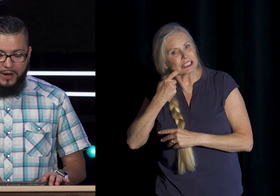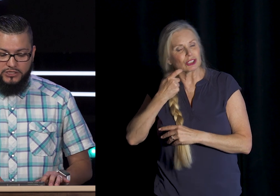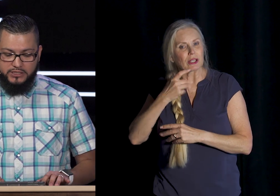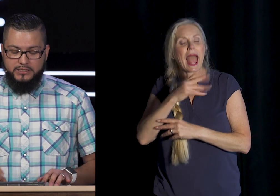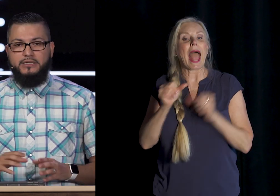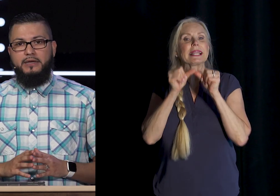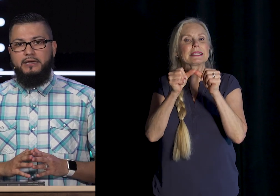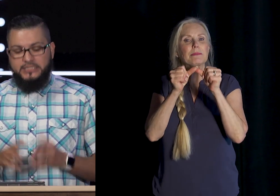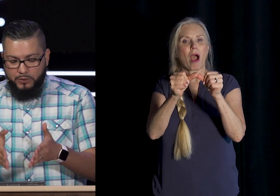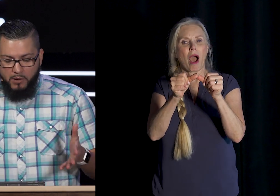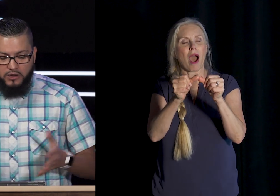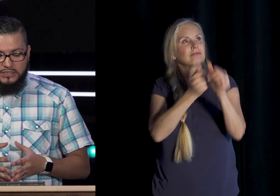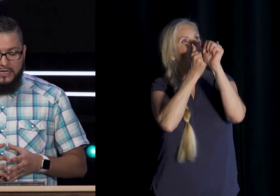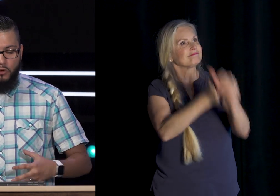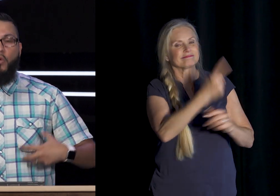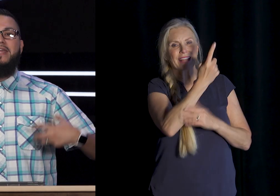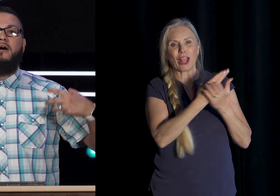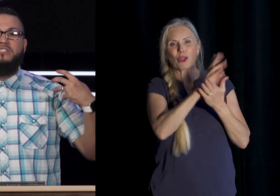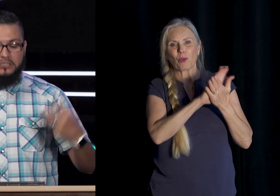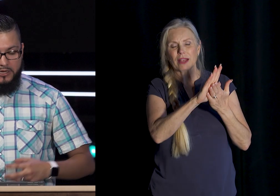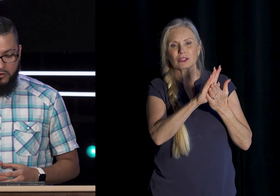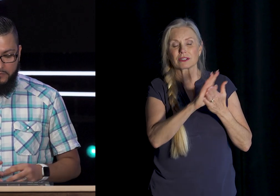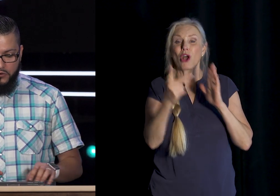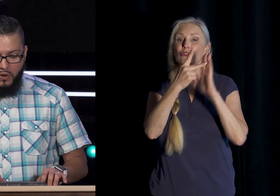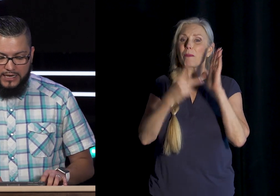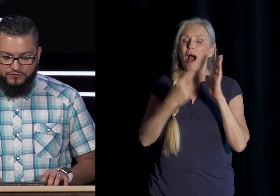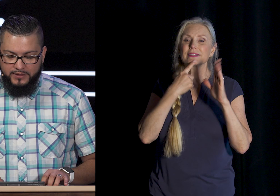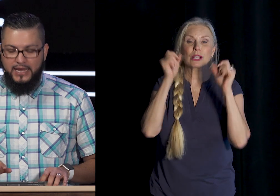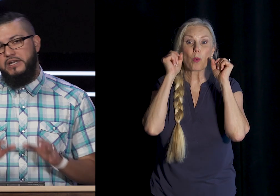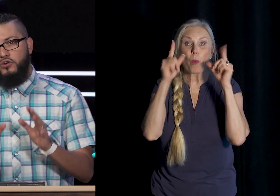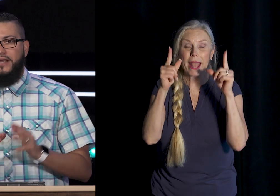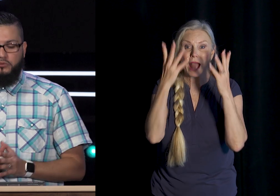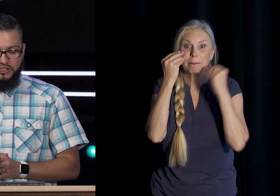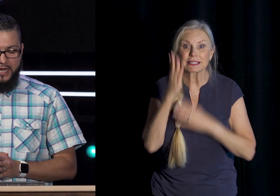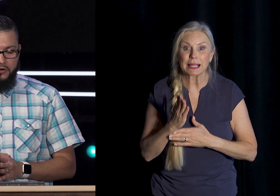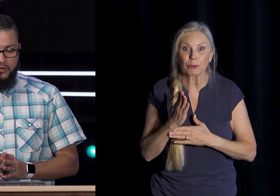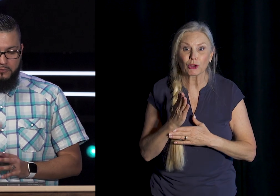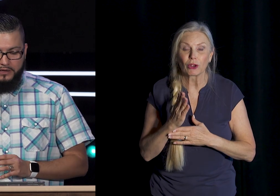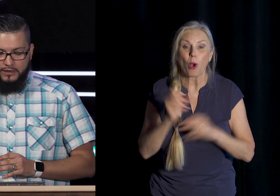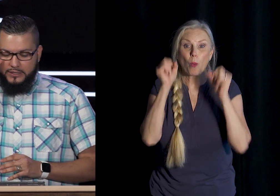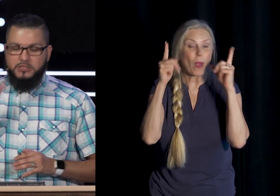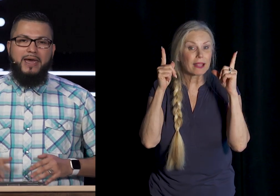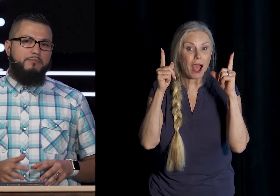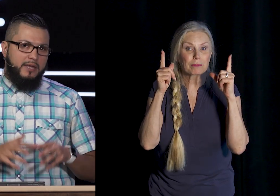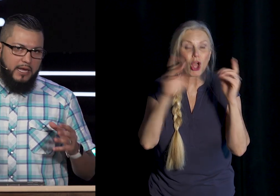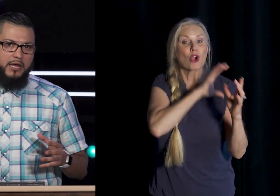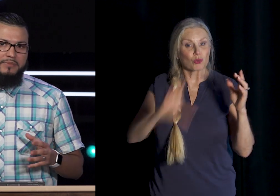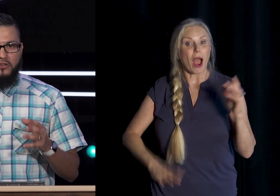Righteousness See when Paul says Wake up Sleeper Rise from The dead And Christ Will shine On you This may Be a hymn That